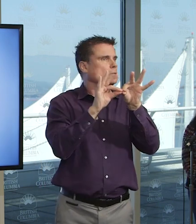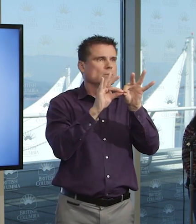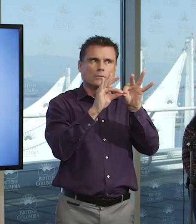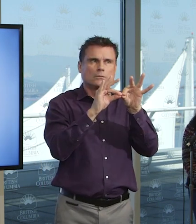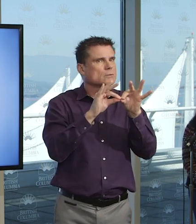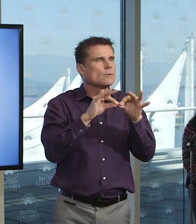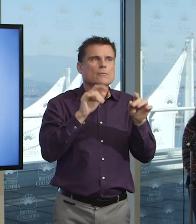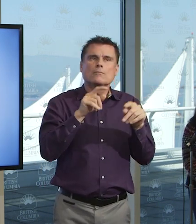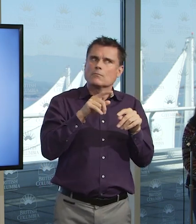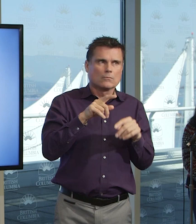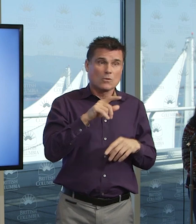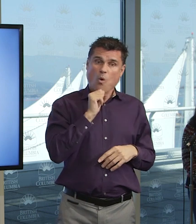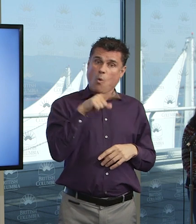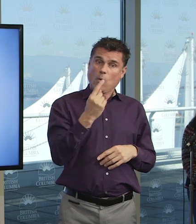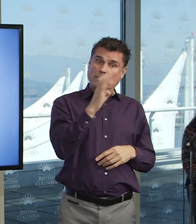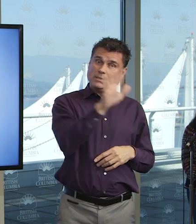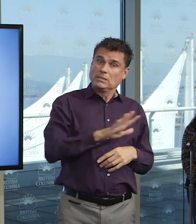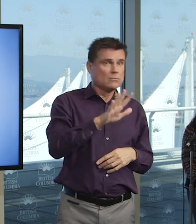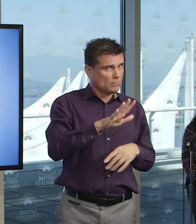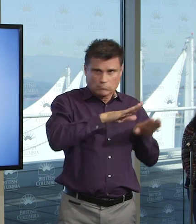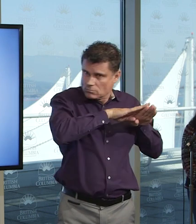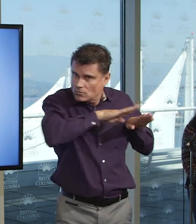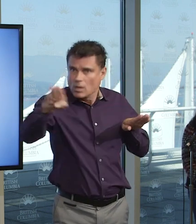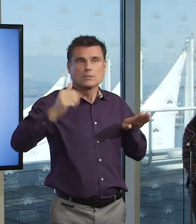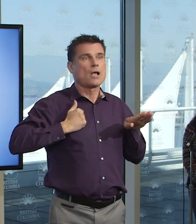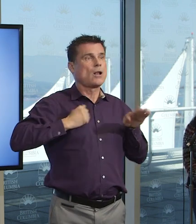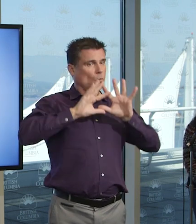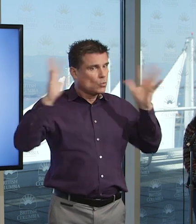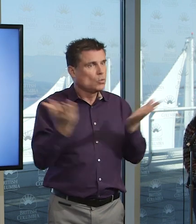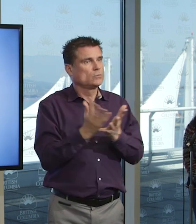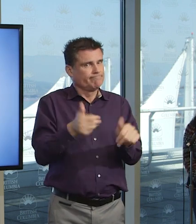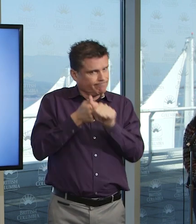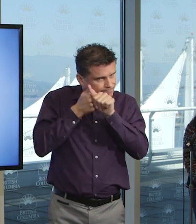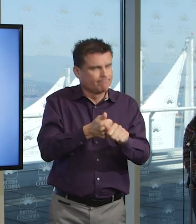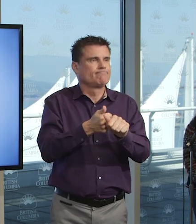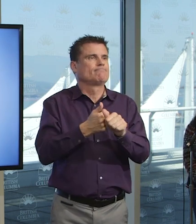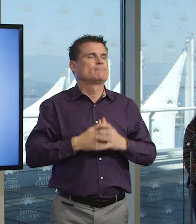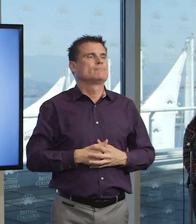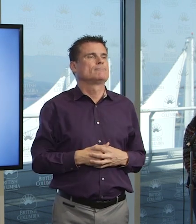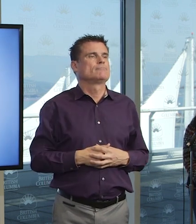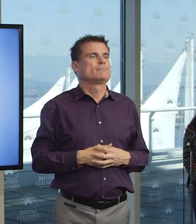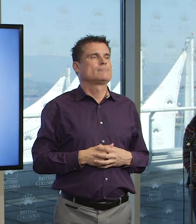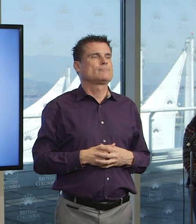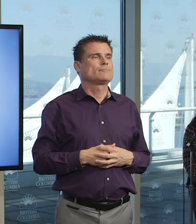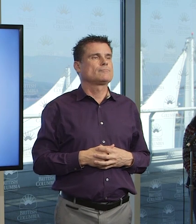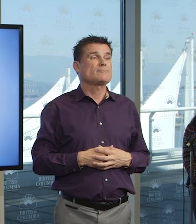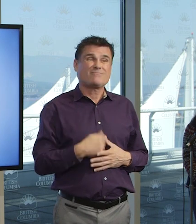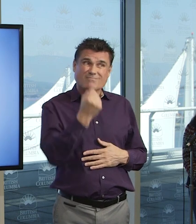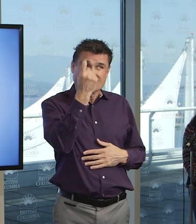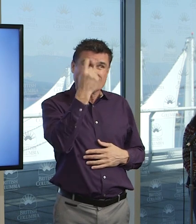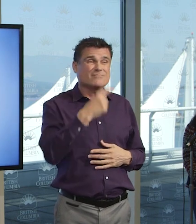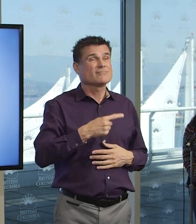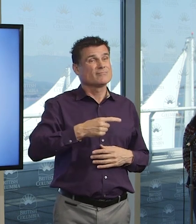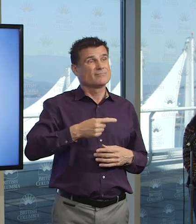And we'd be happy to discuss that in the question period. This is really, for all of us, as individuals and